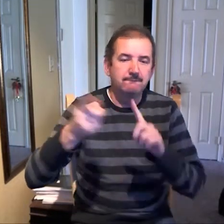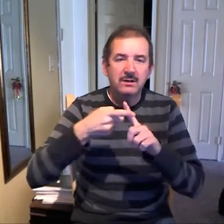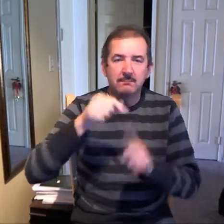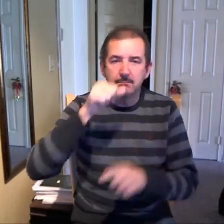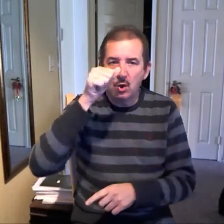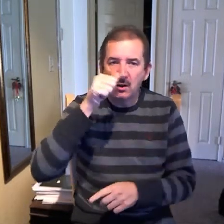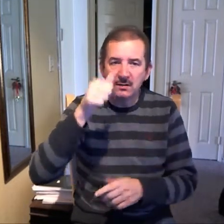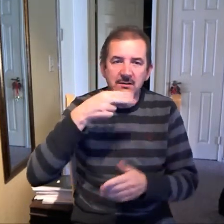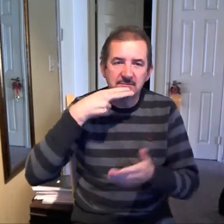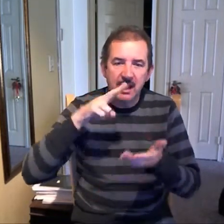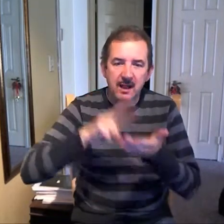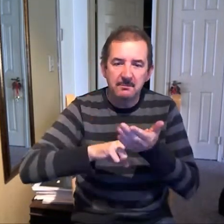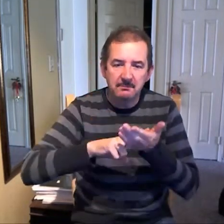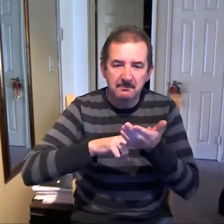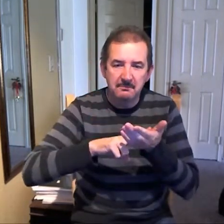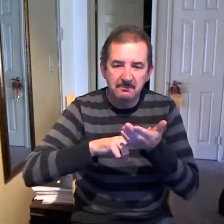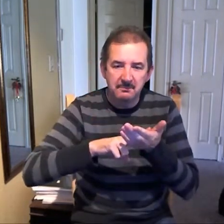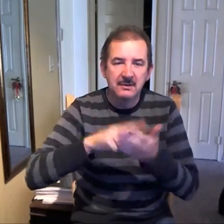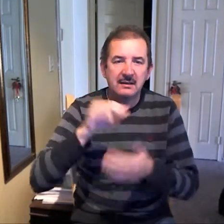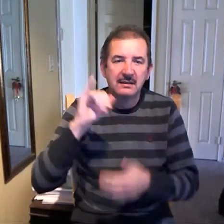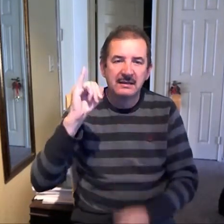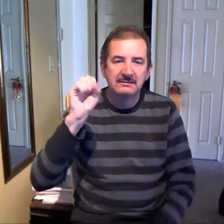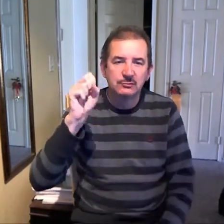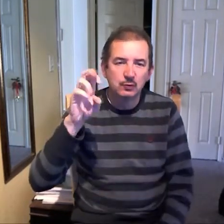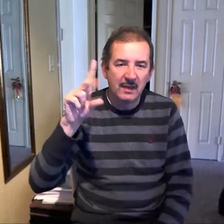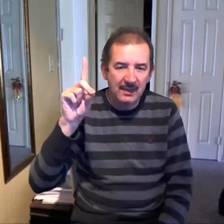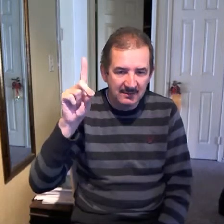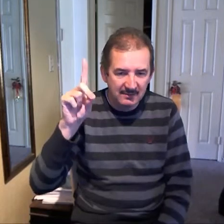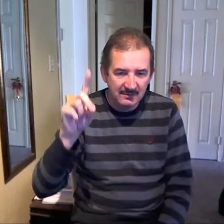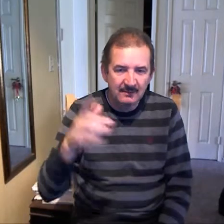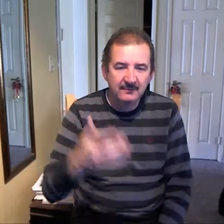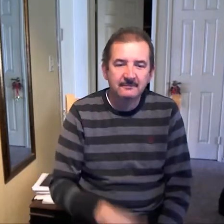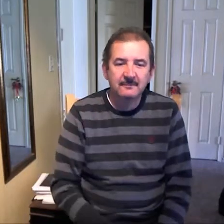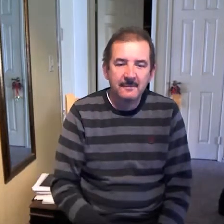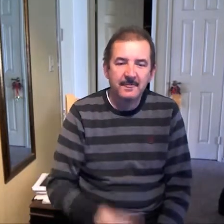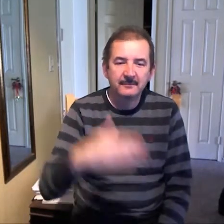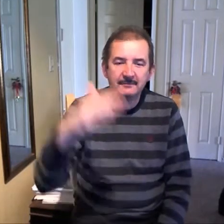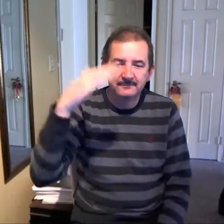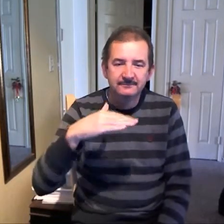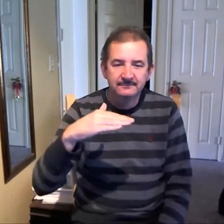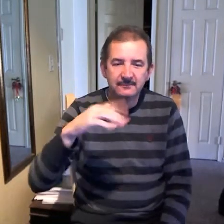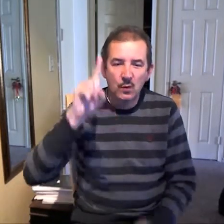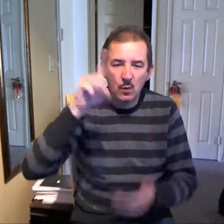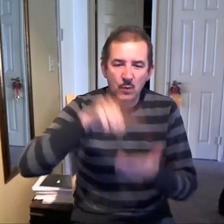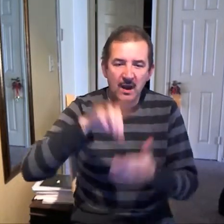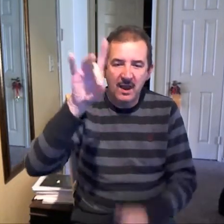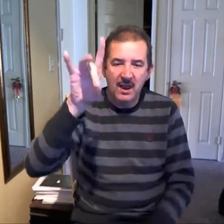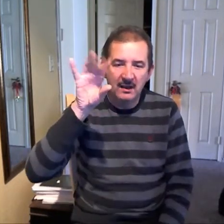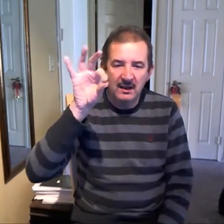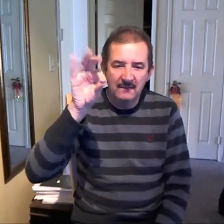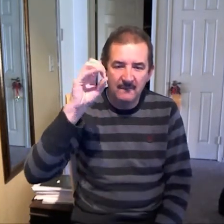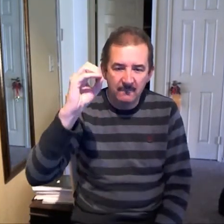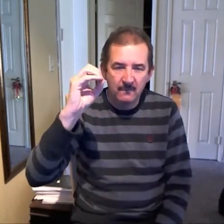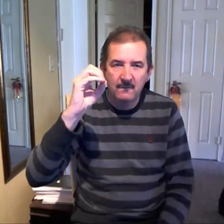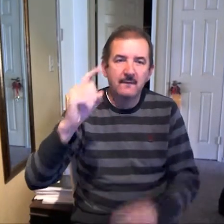Wow. I wish my good students cared that much. Maybe a little too smart for her own good. Hmm,